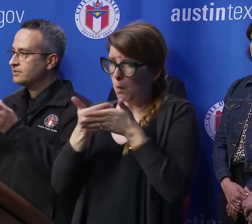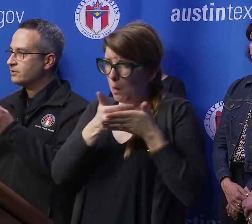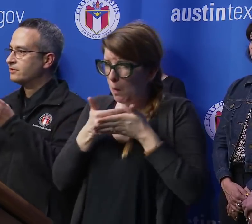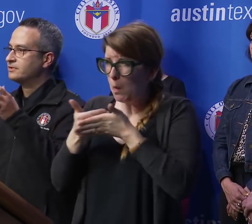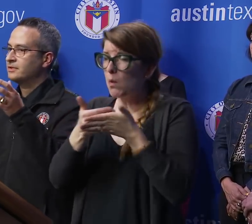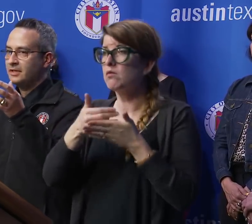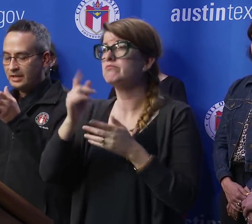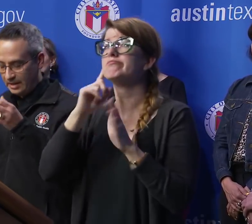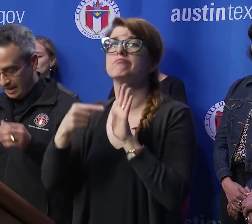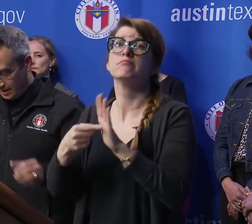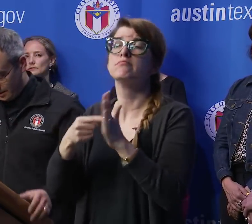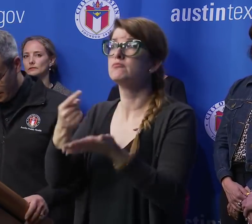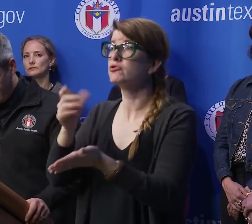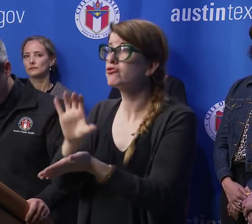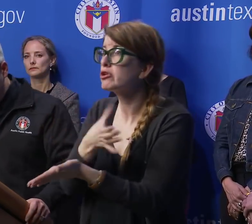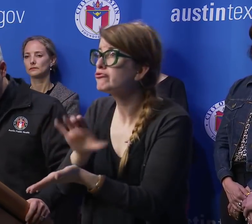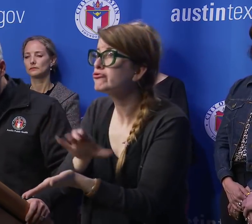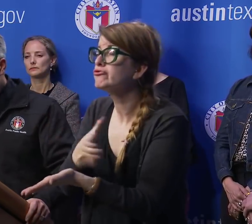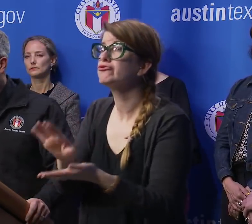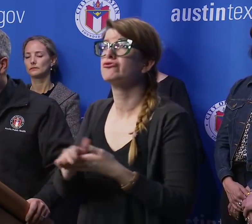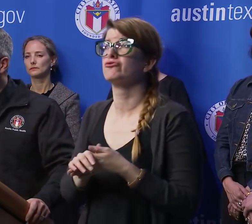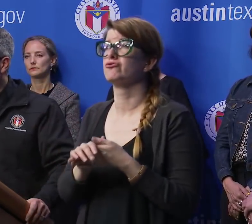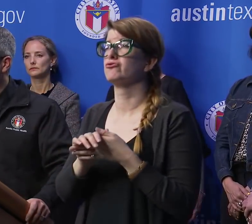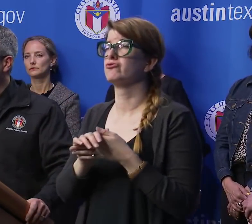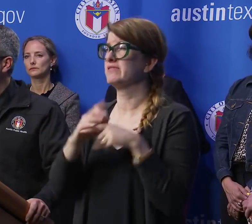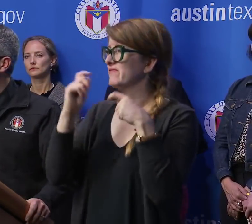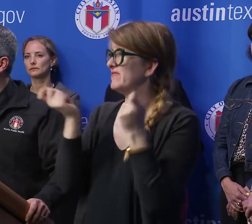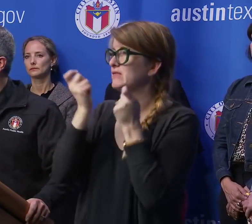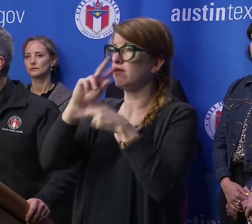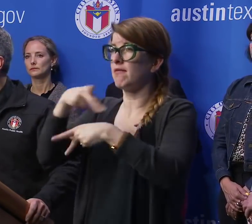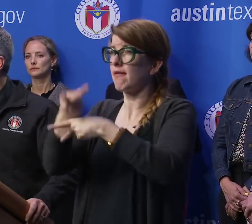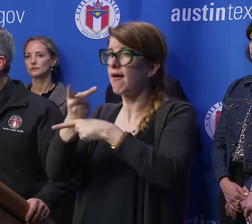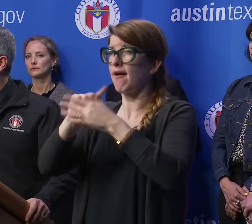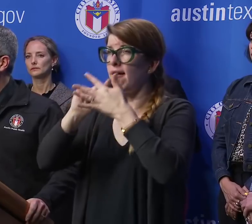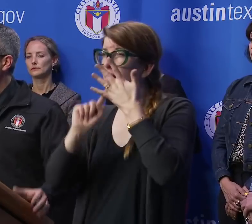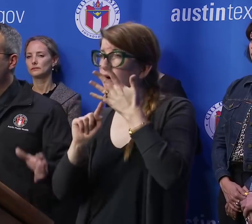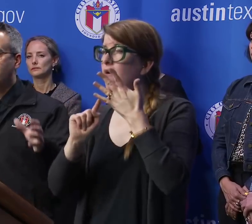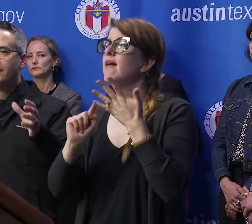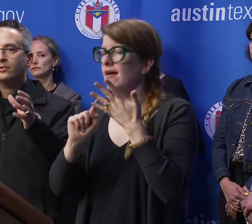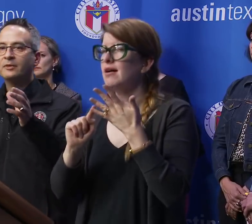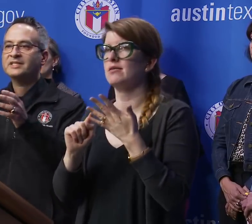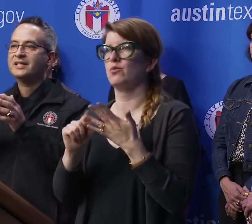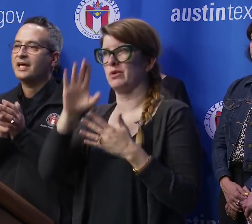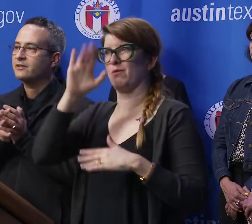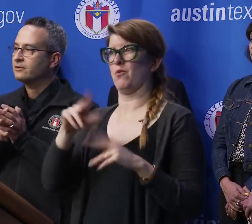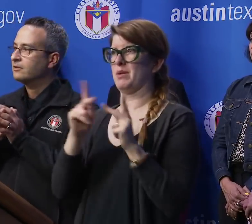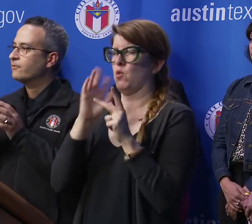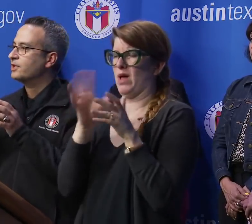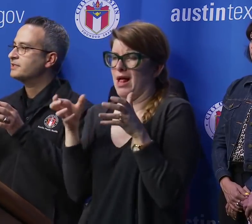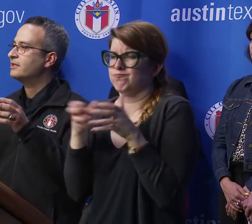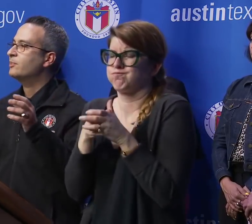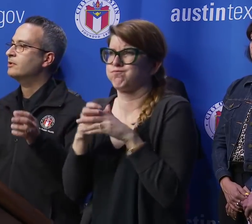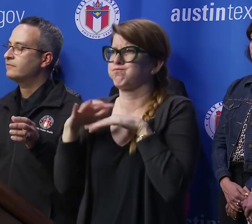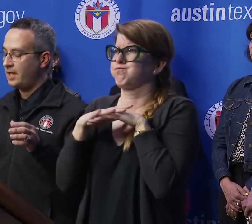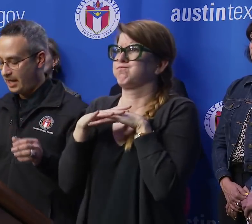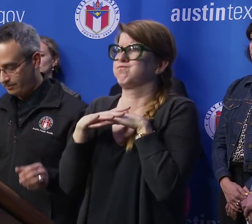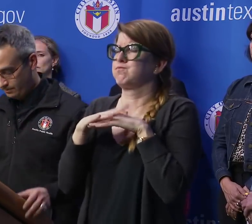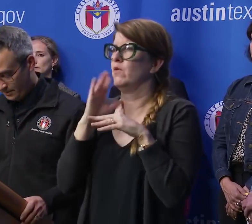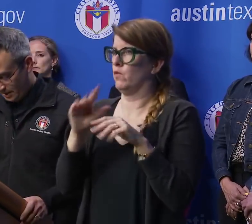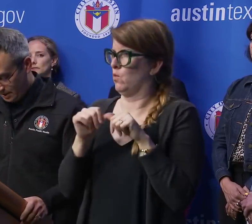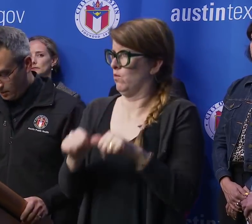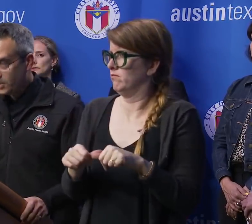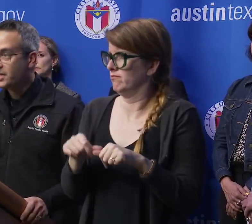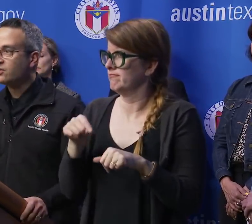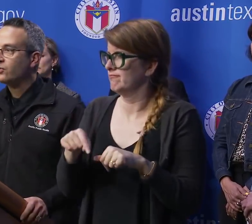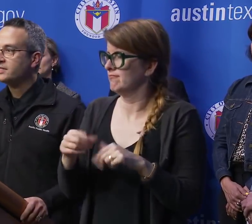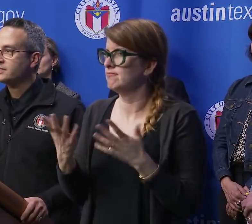like concerts and those sorts of festival type of settings, we expect people are going to be together for an extended period of time,